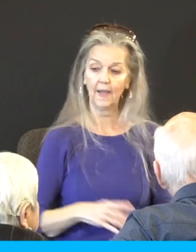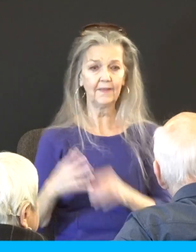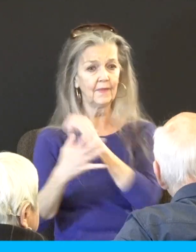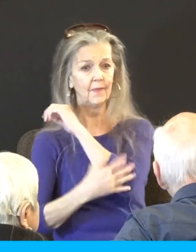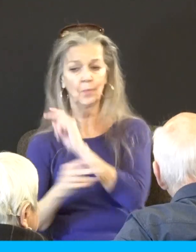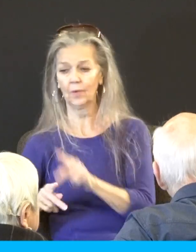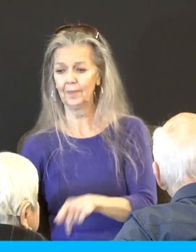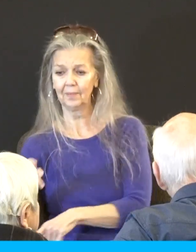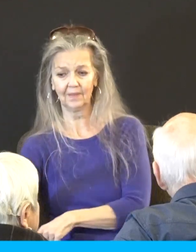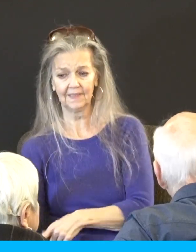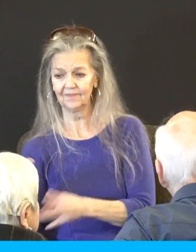food with nothing.